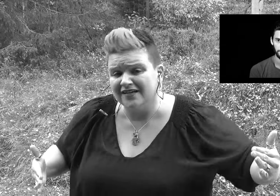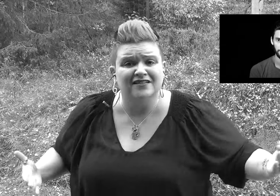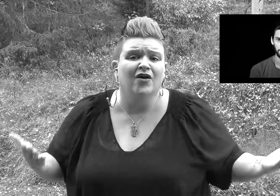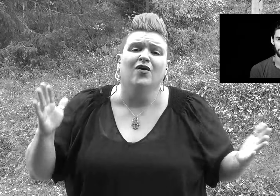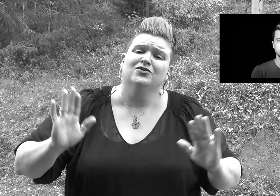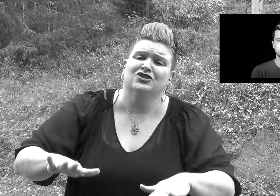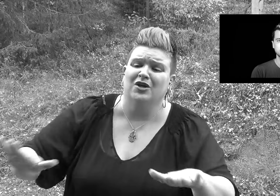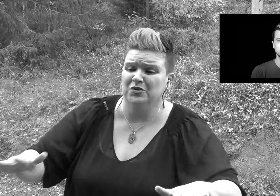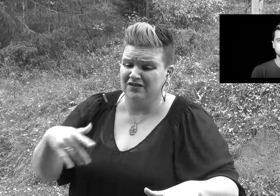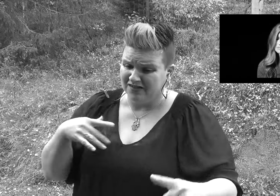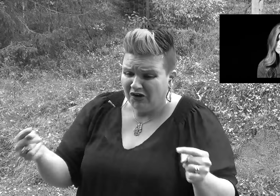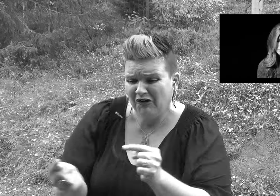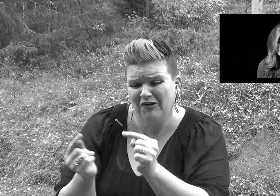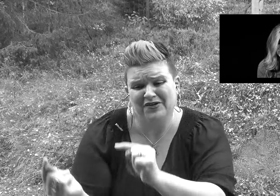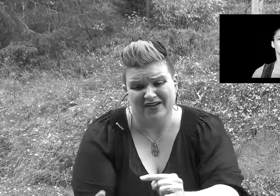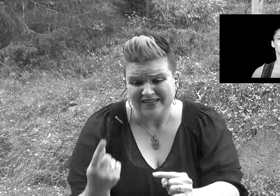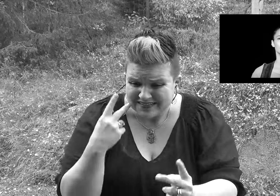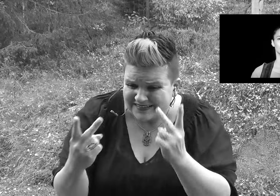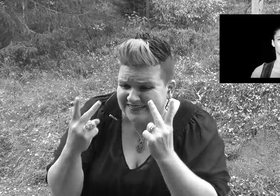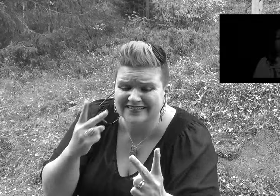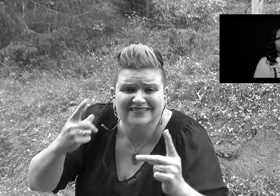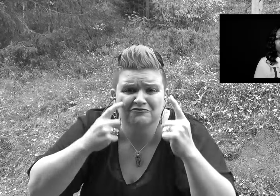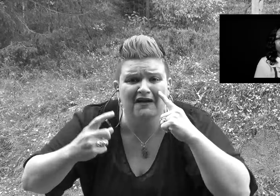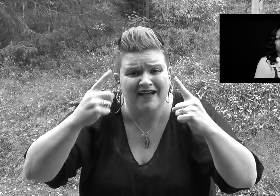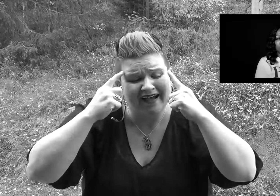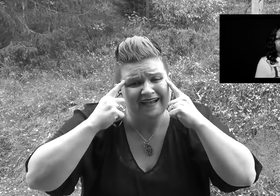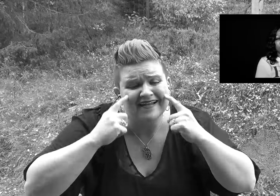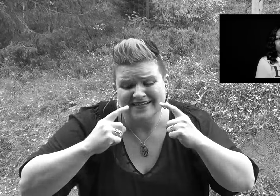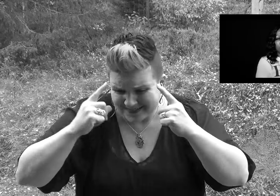Children hurting, I hear them crying